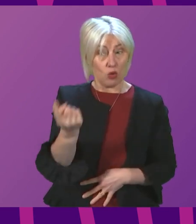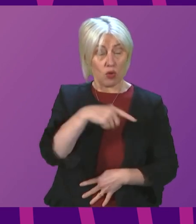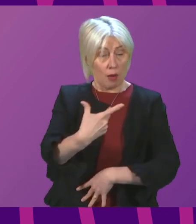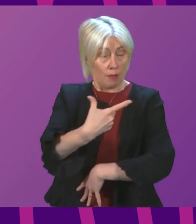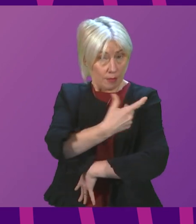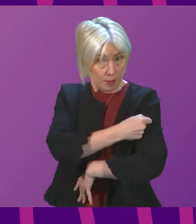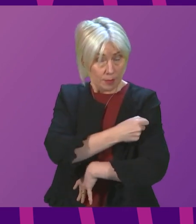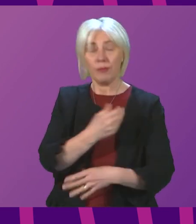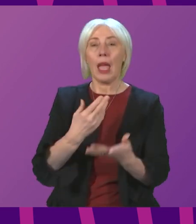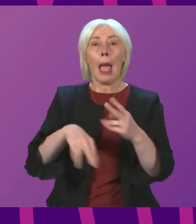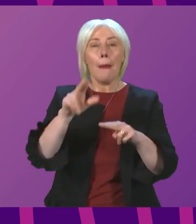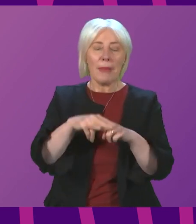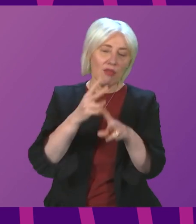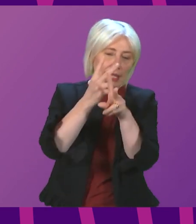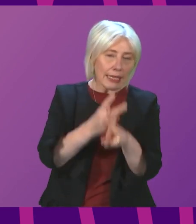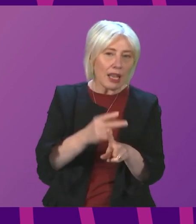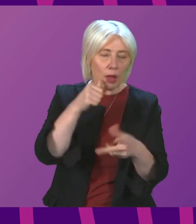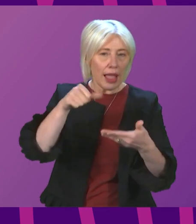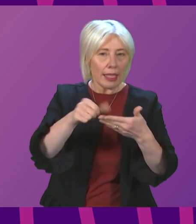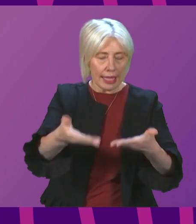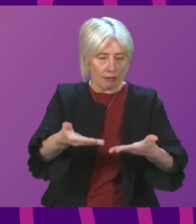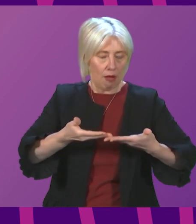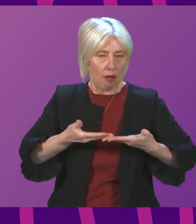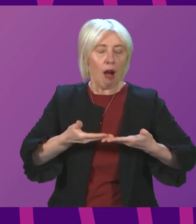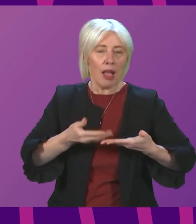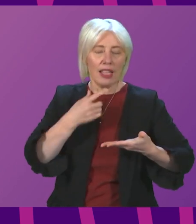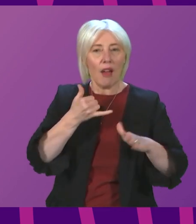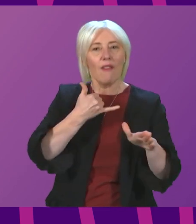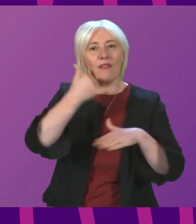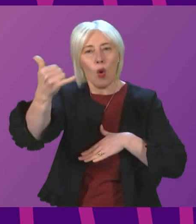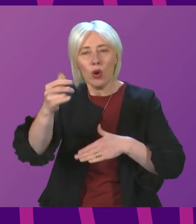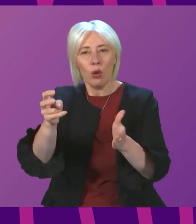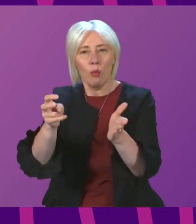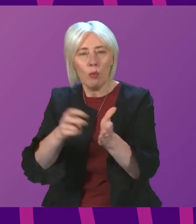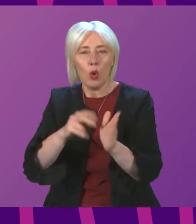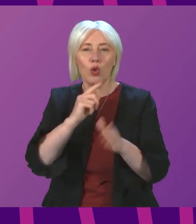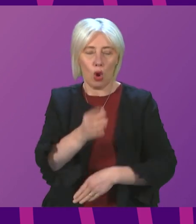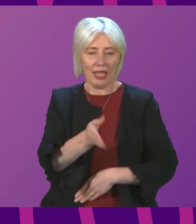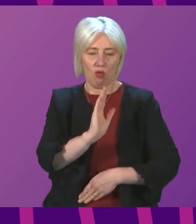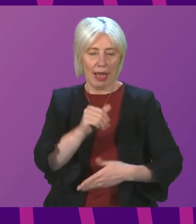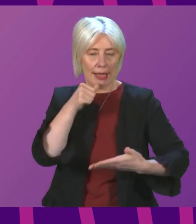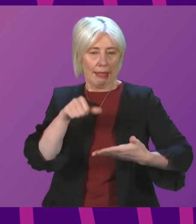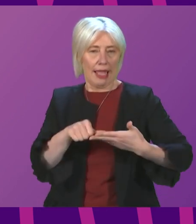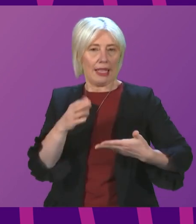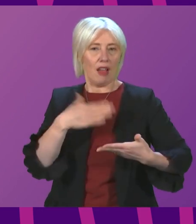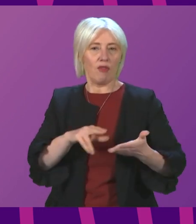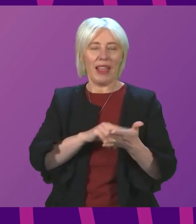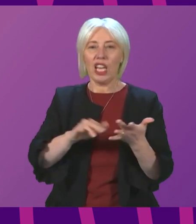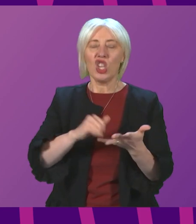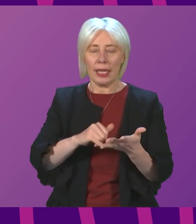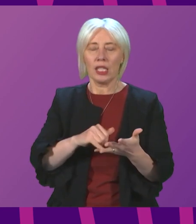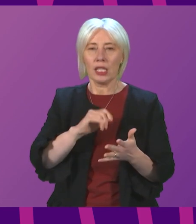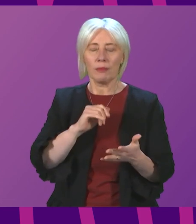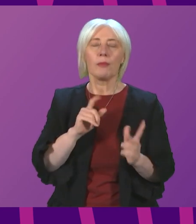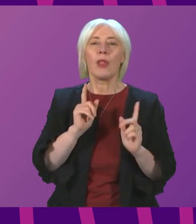Parents and carers will either receive a letter inviting them to call the national phone line or a letter direct from their local health board.